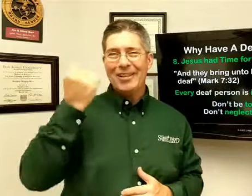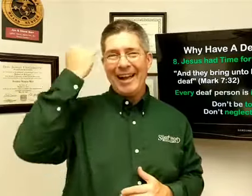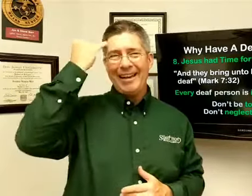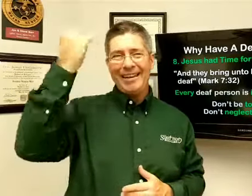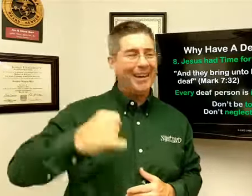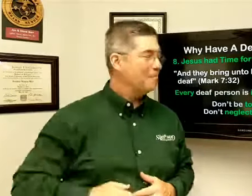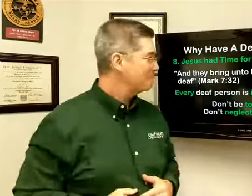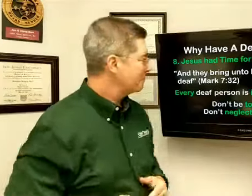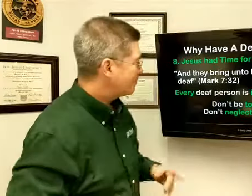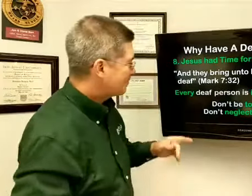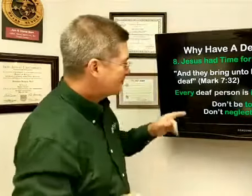idea.